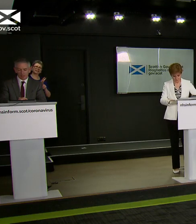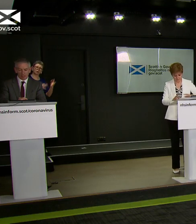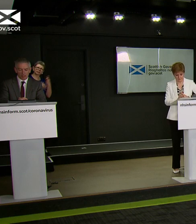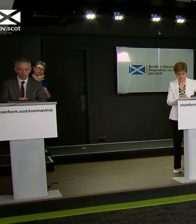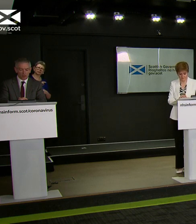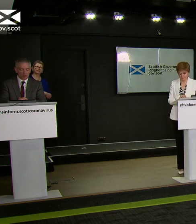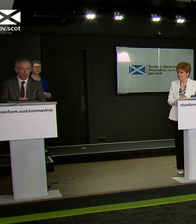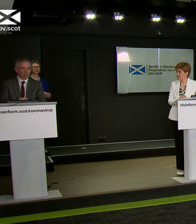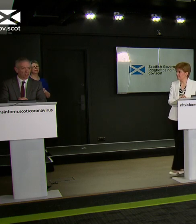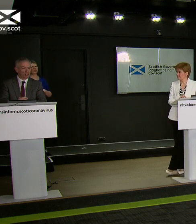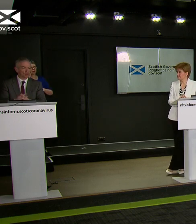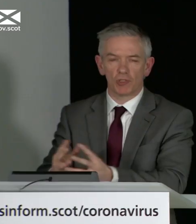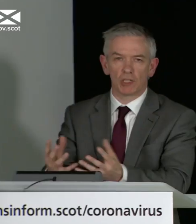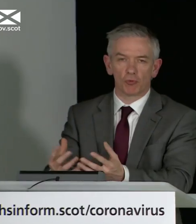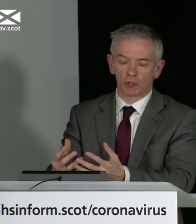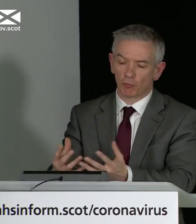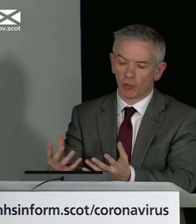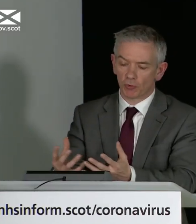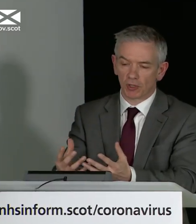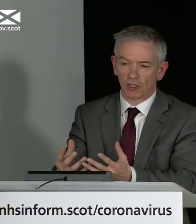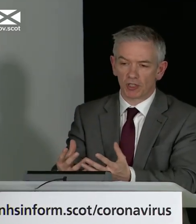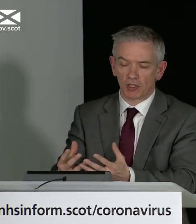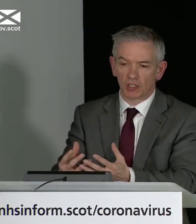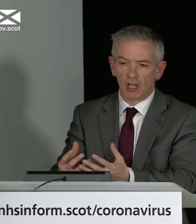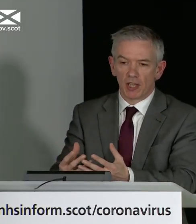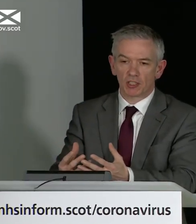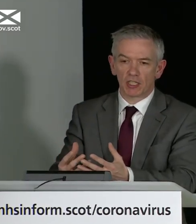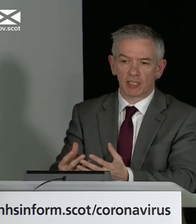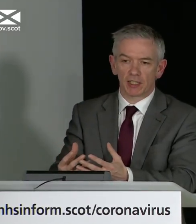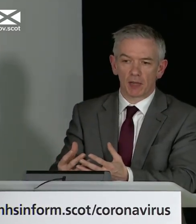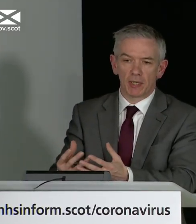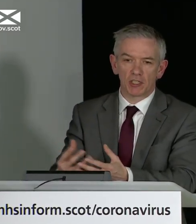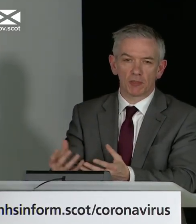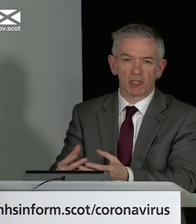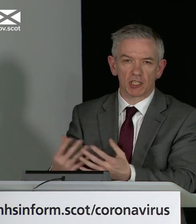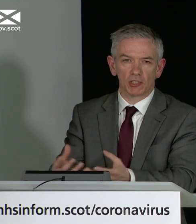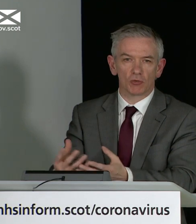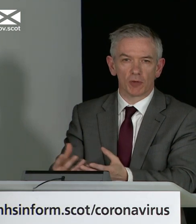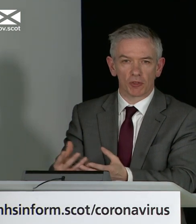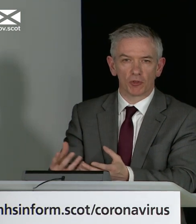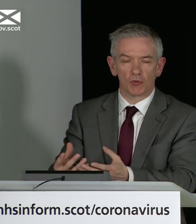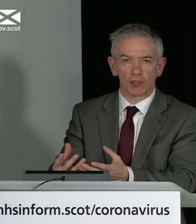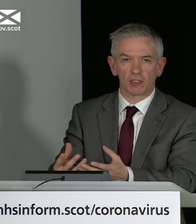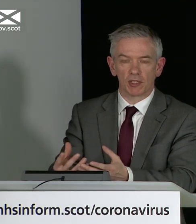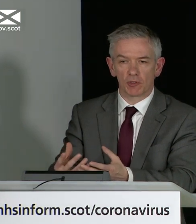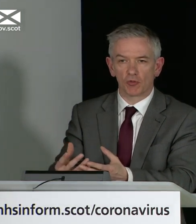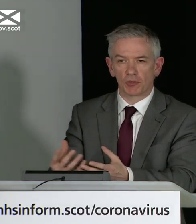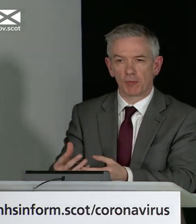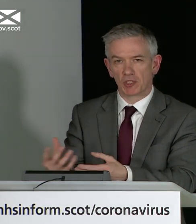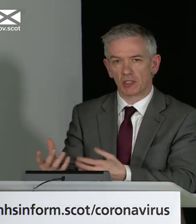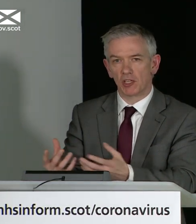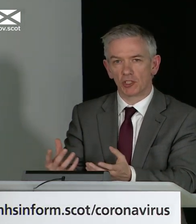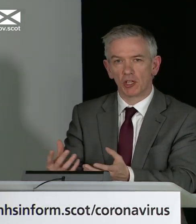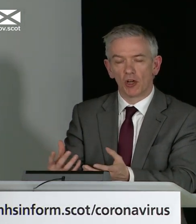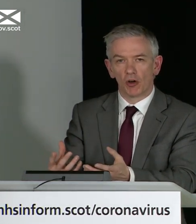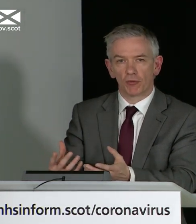mean, I think, as the First Minister said, this is a really important point. There certainly appears to be a signal coming through that there's over